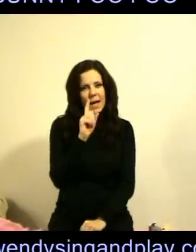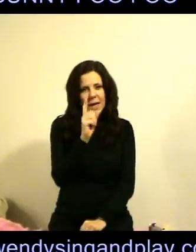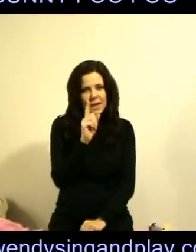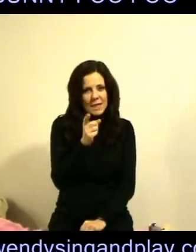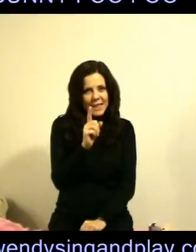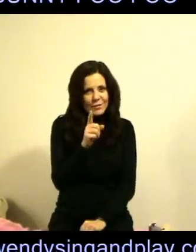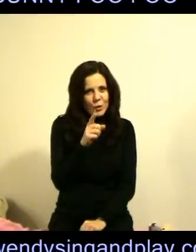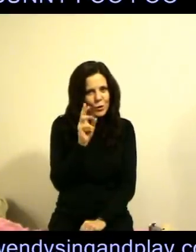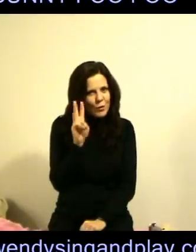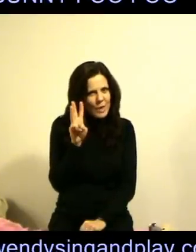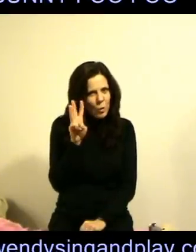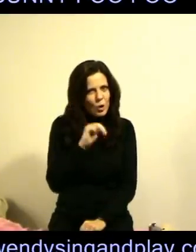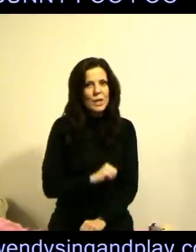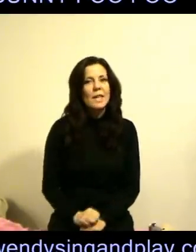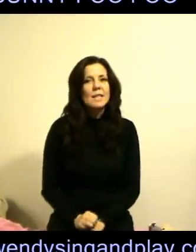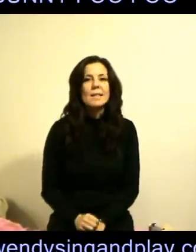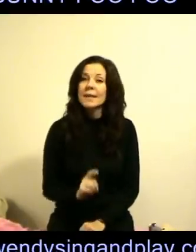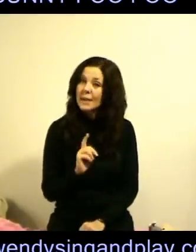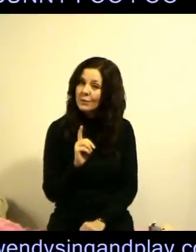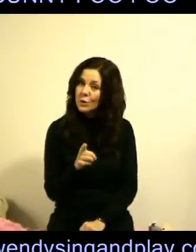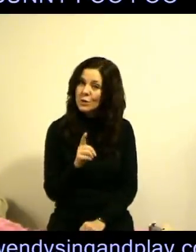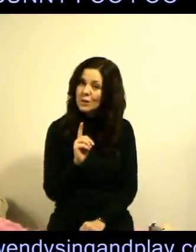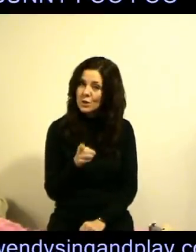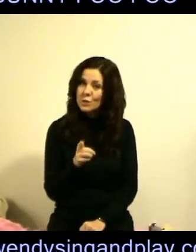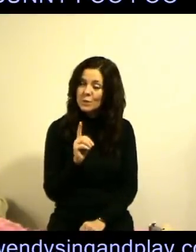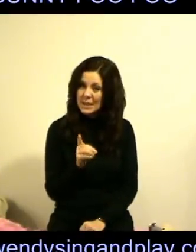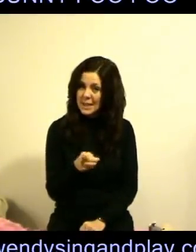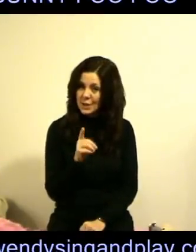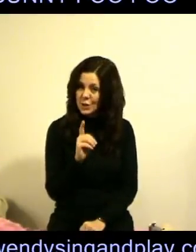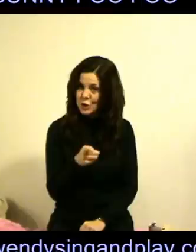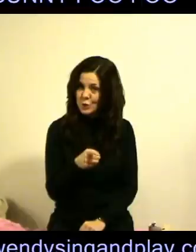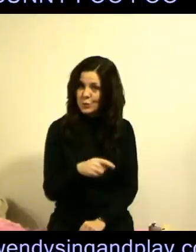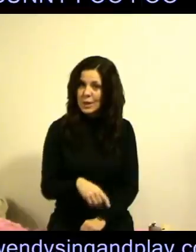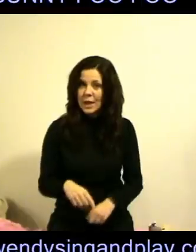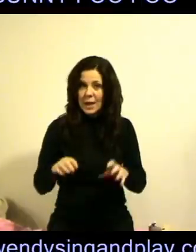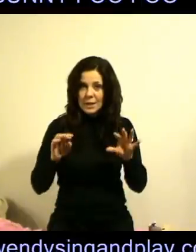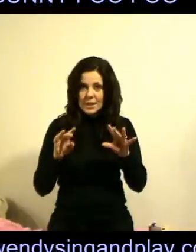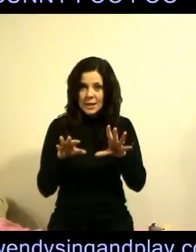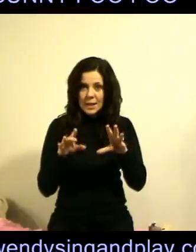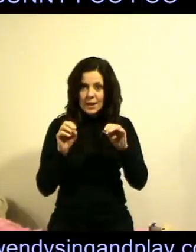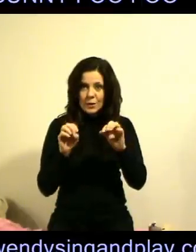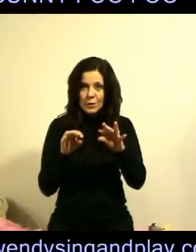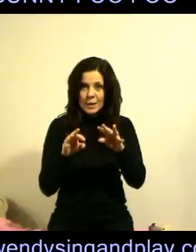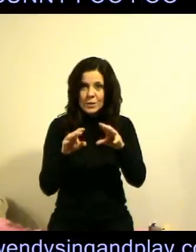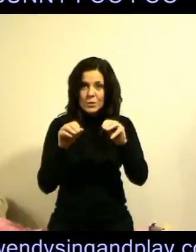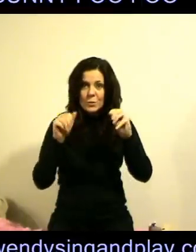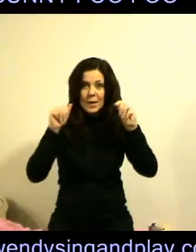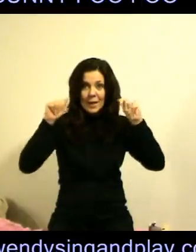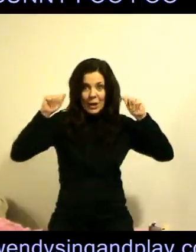I'll give you three warnings and if you don't do what I tell you to do, I'll turn you into a